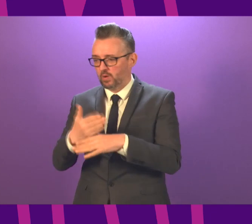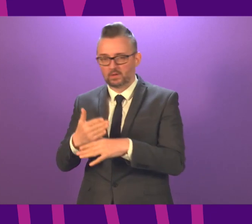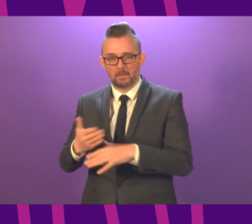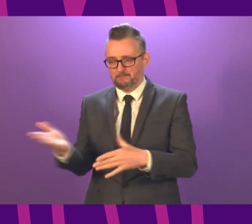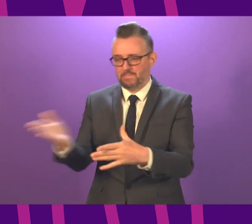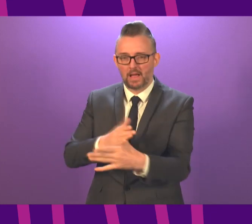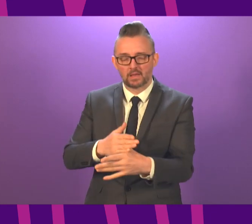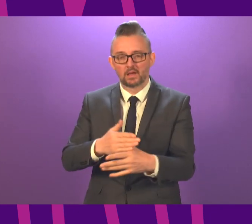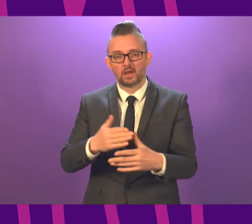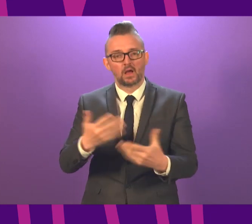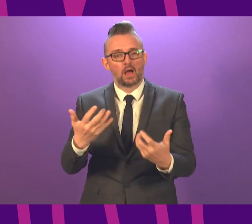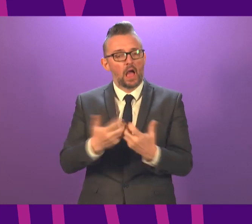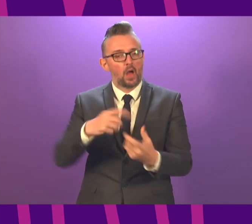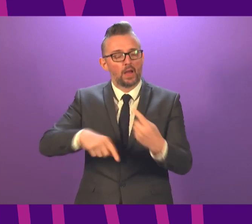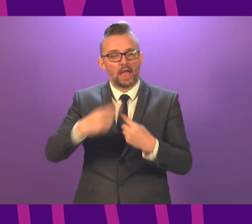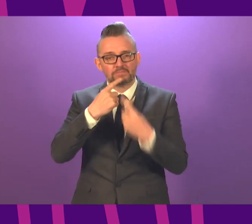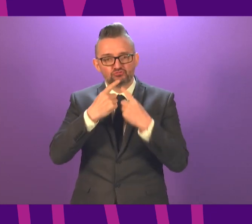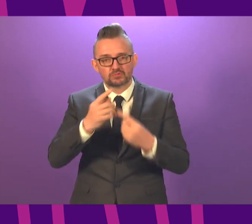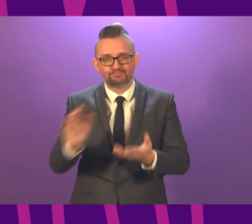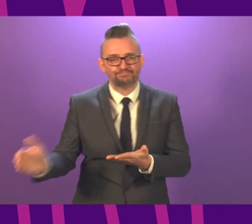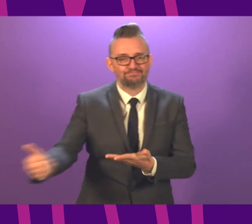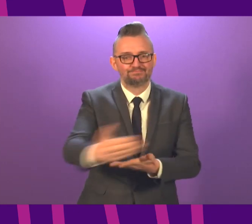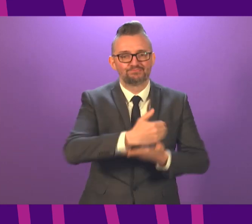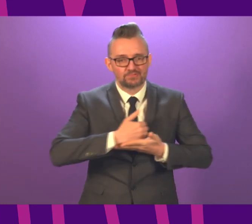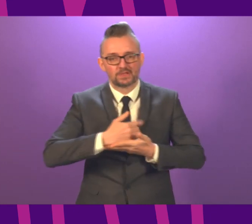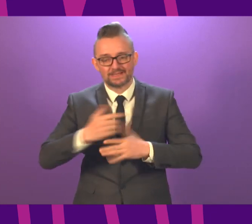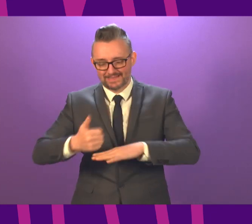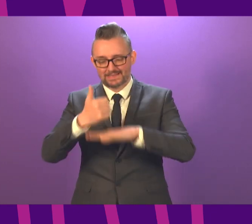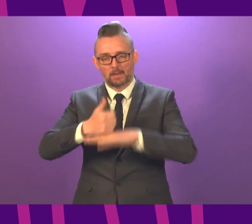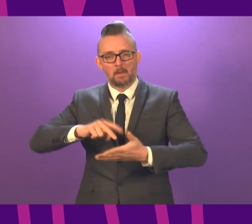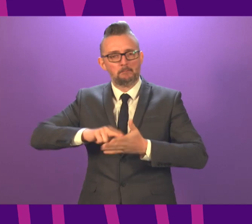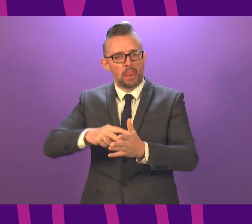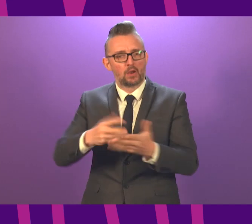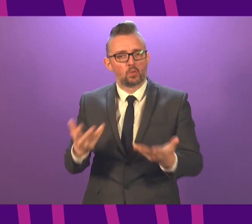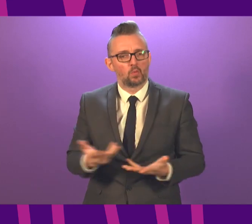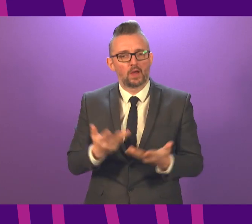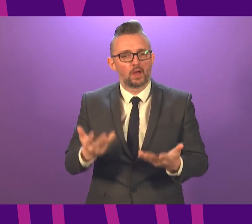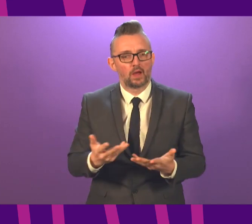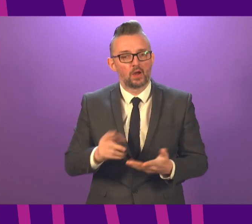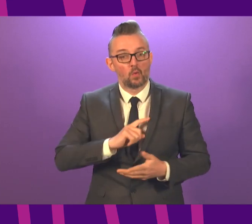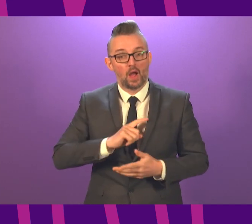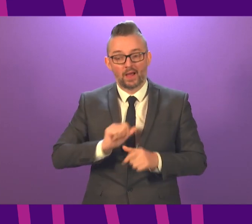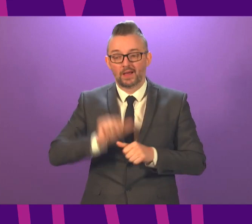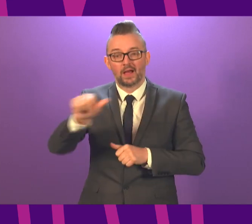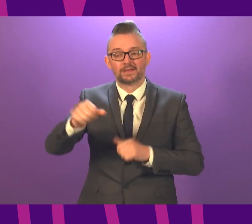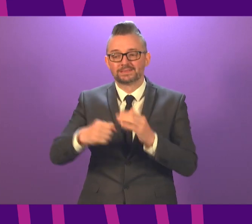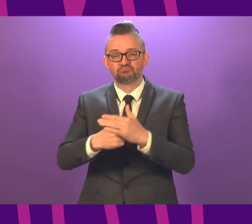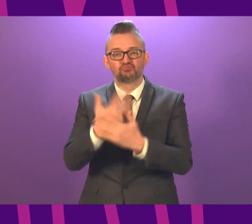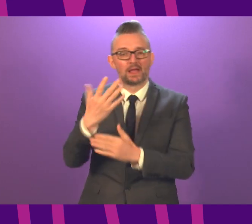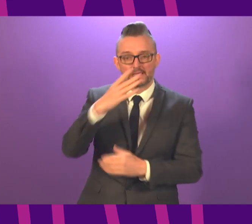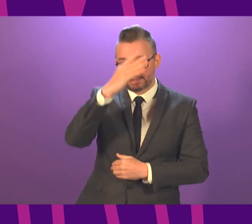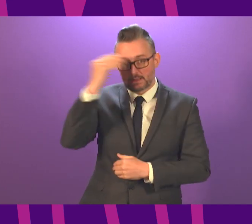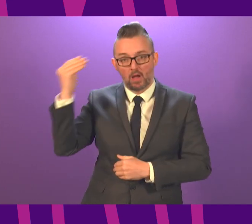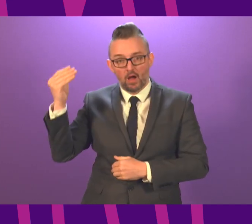forward that type of information and start to set out what the plan is as we move towards the spring and the summer